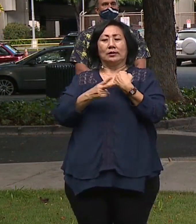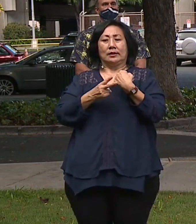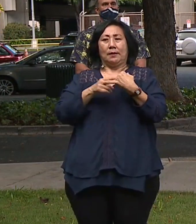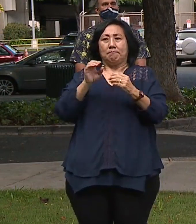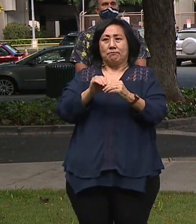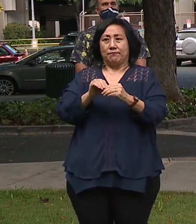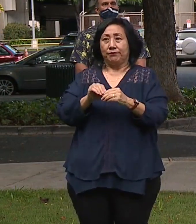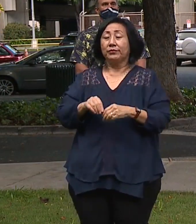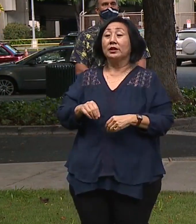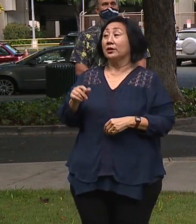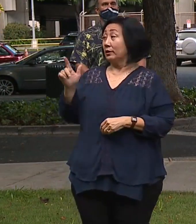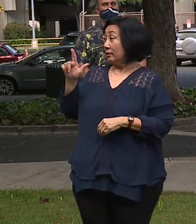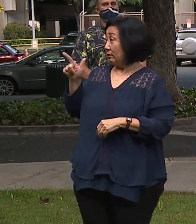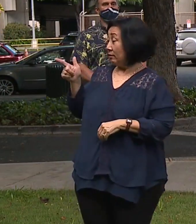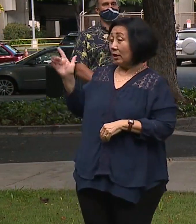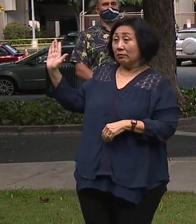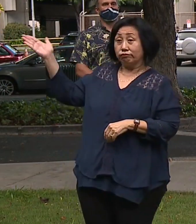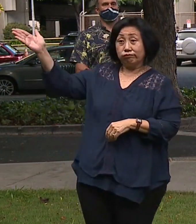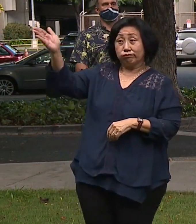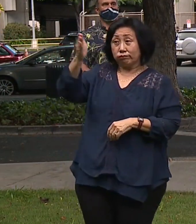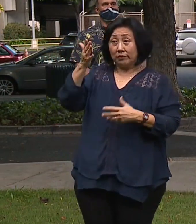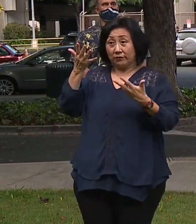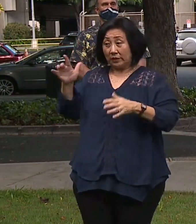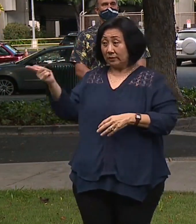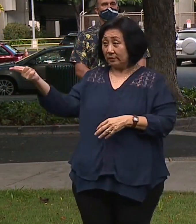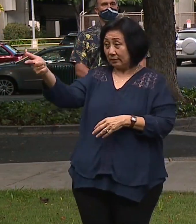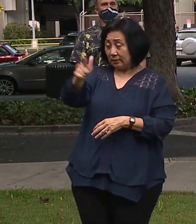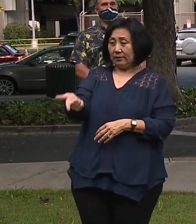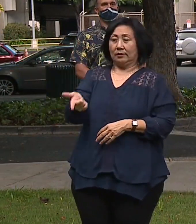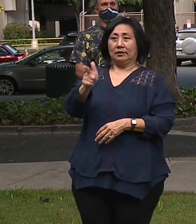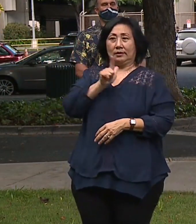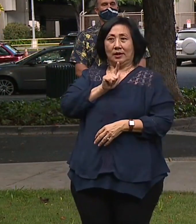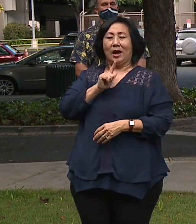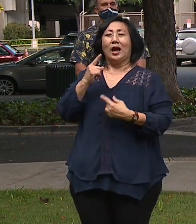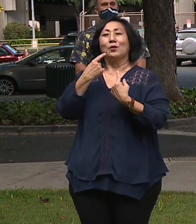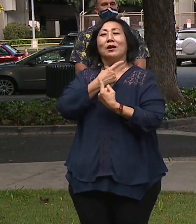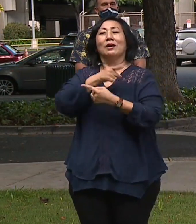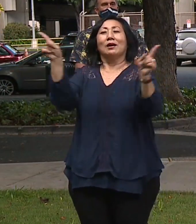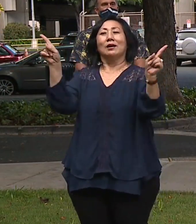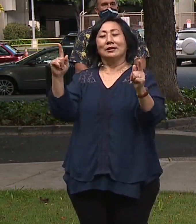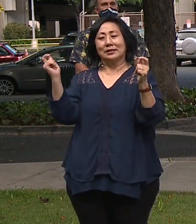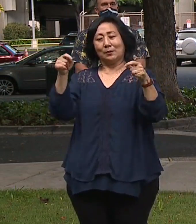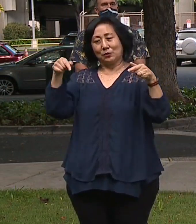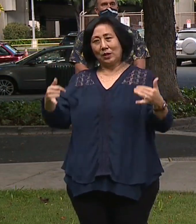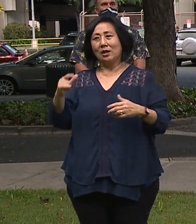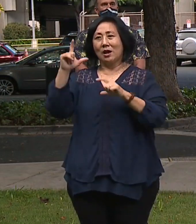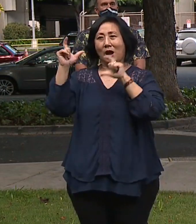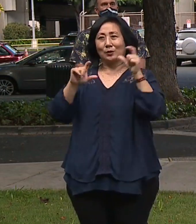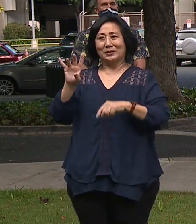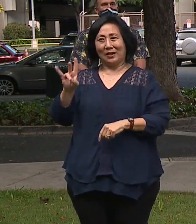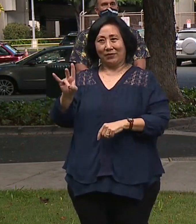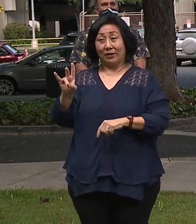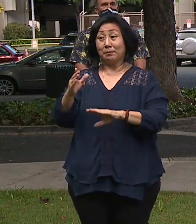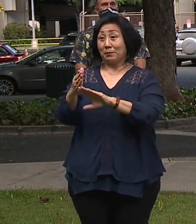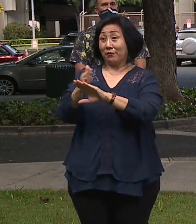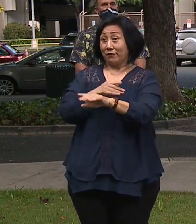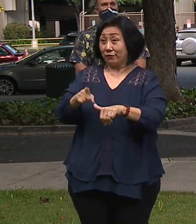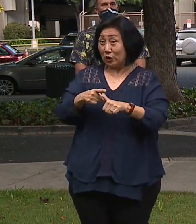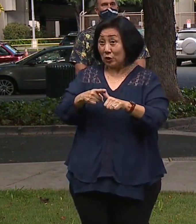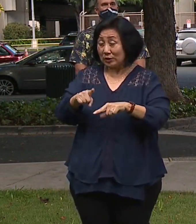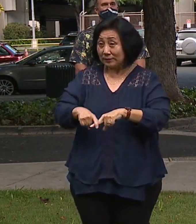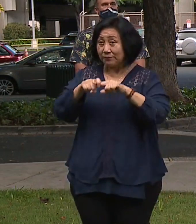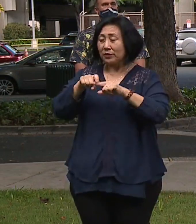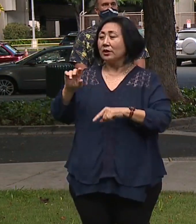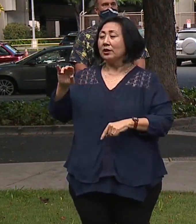of the other folks talking, I will present a proclamation for celebrating this day, October 7th. But before that, I'm going to